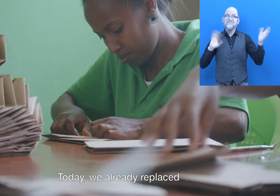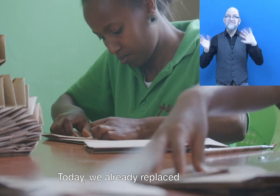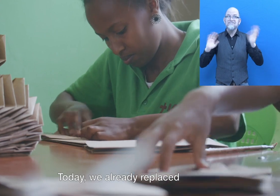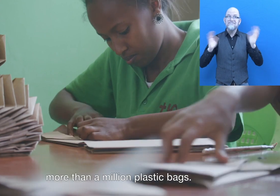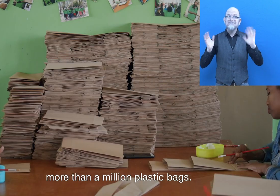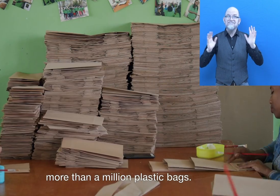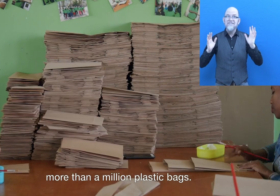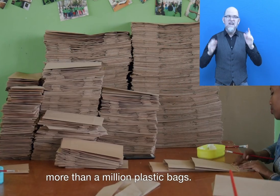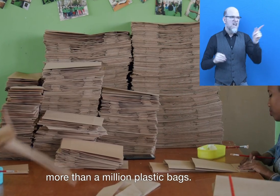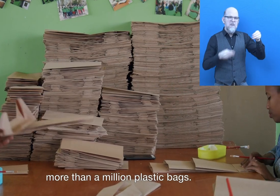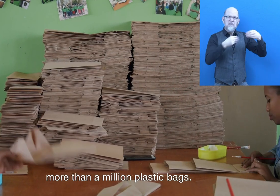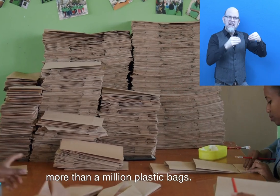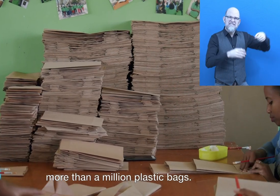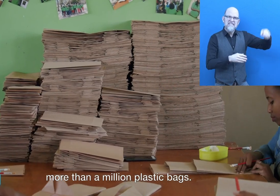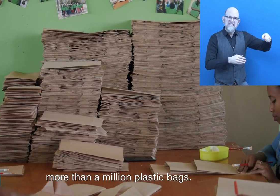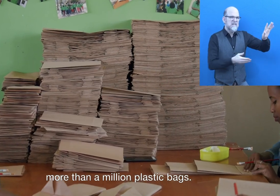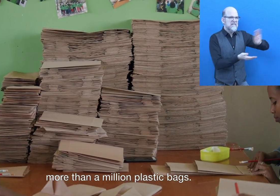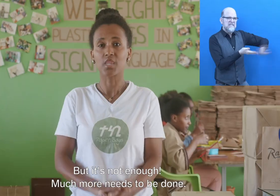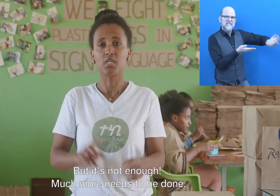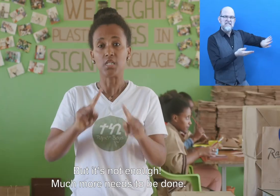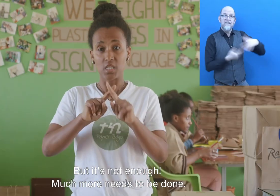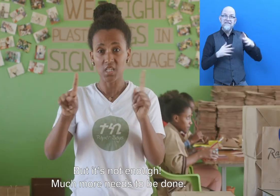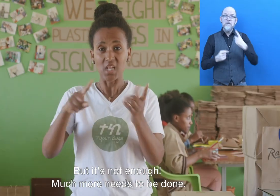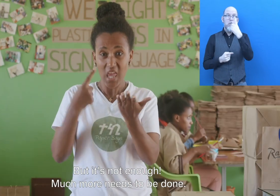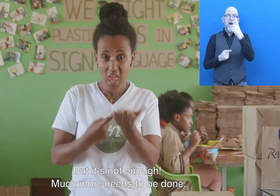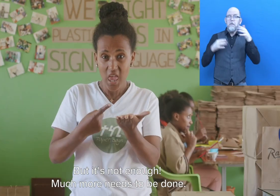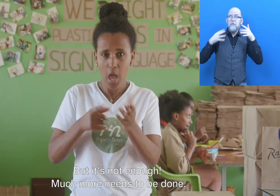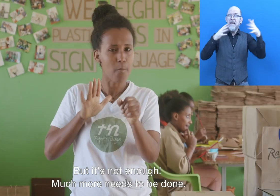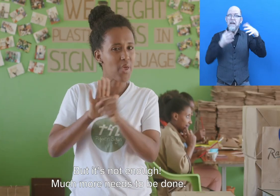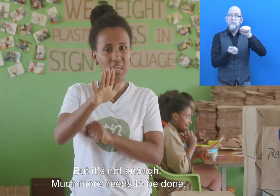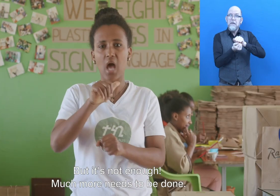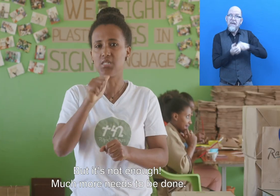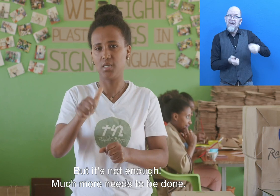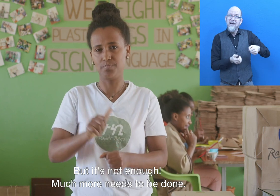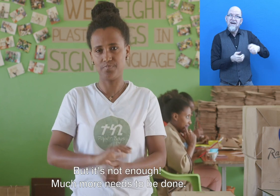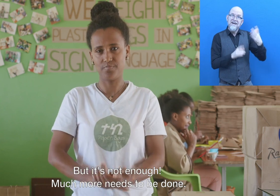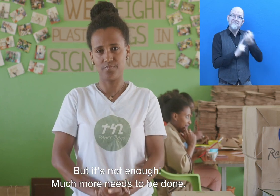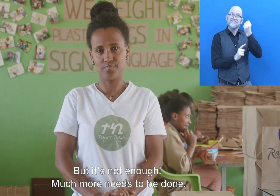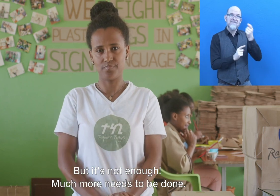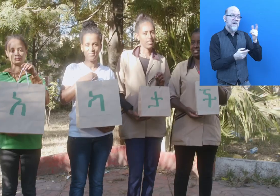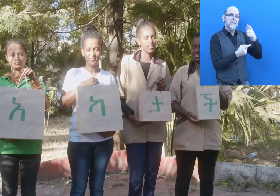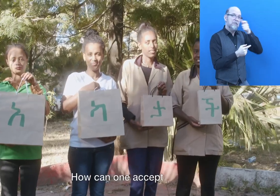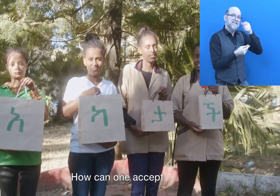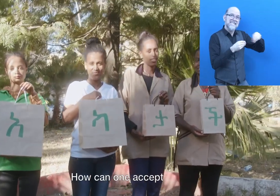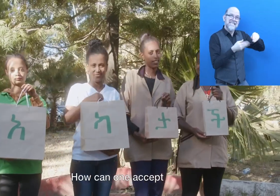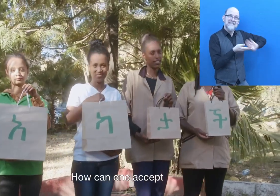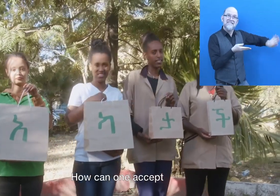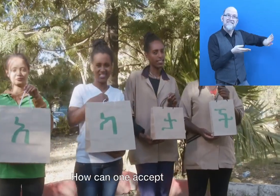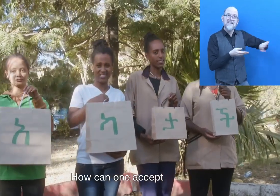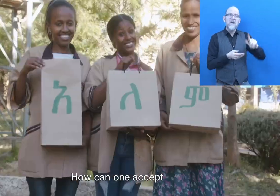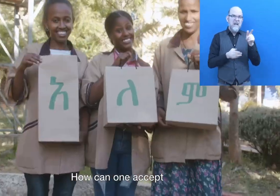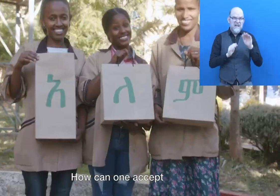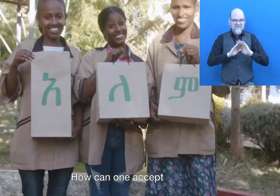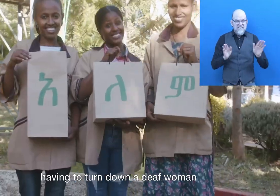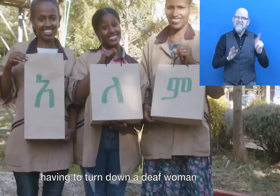already replaced more than a million plastic bags. But it's not enough. Much more needs to be done. But how